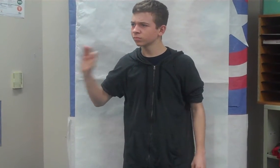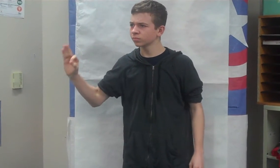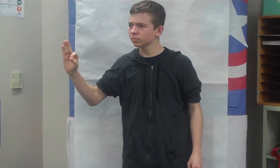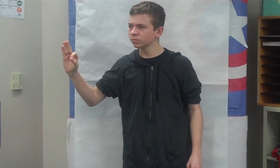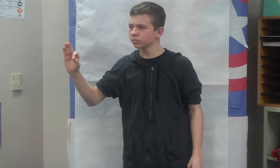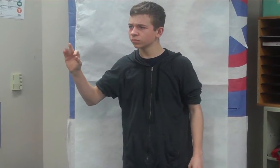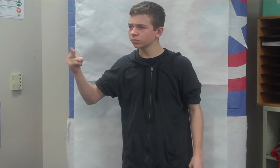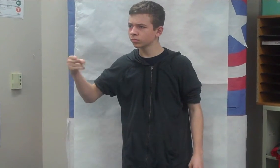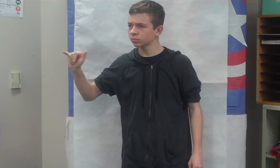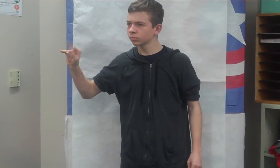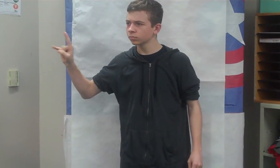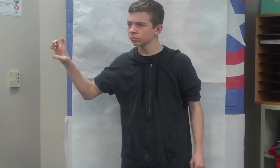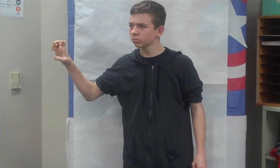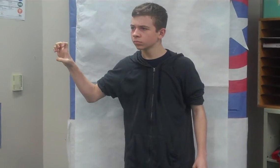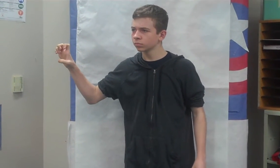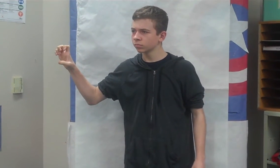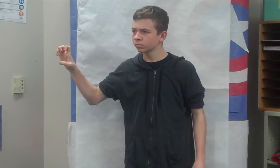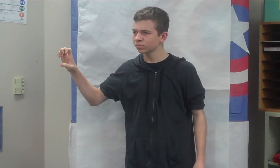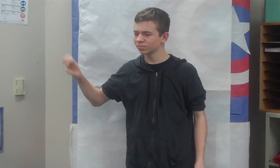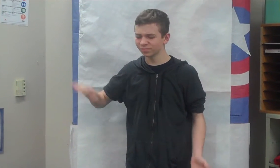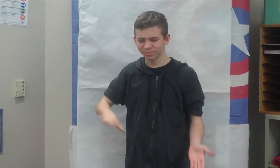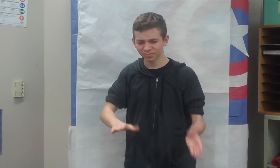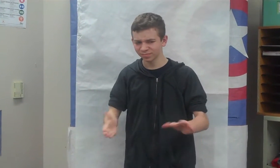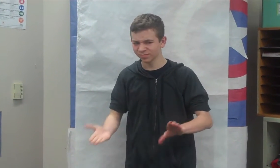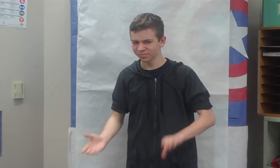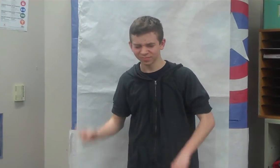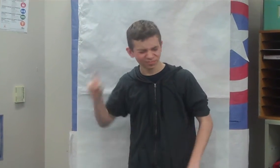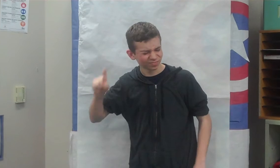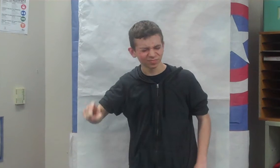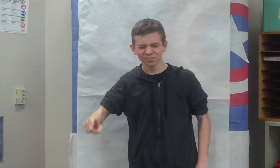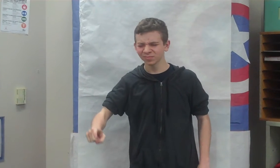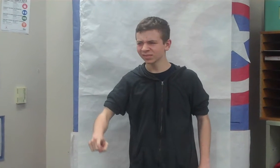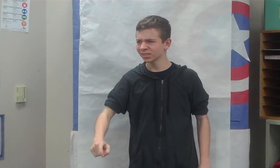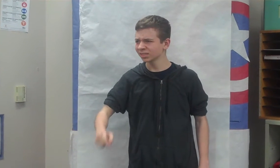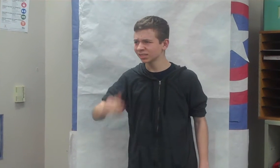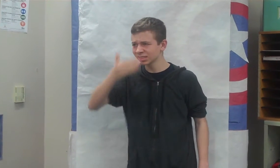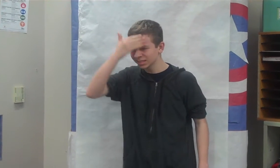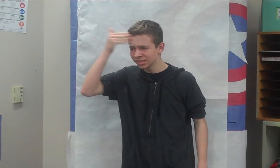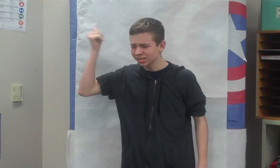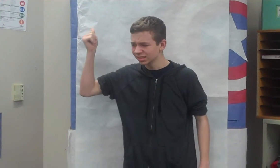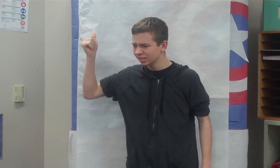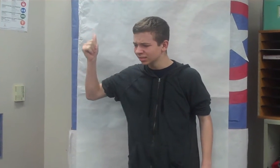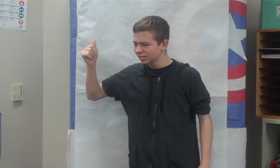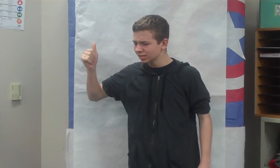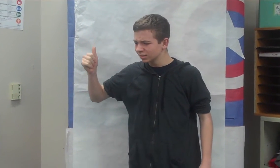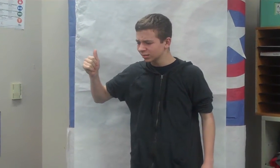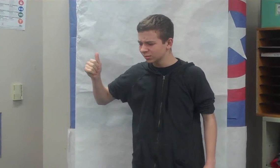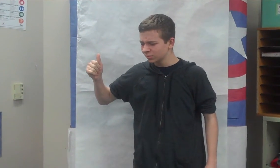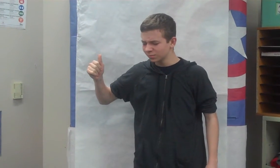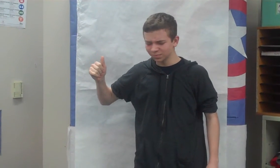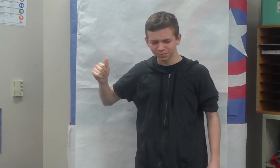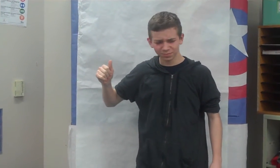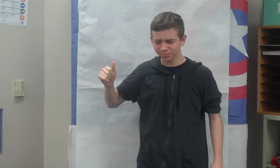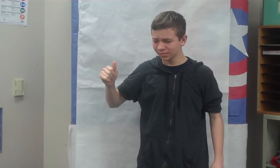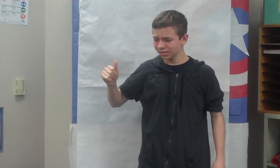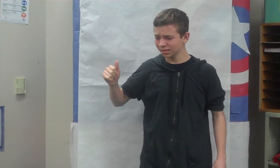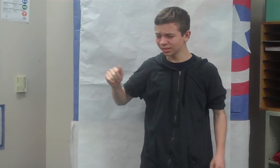of Edward Hyde And those who died No one must ever